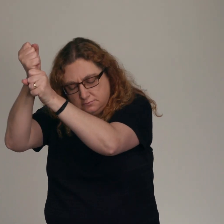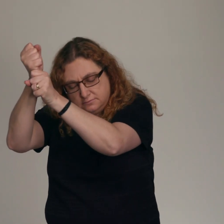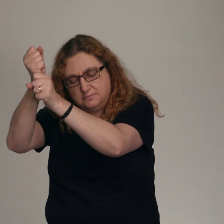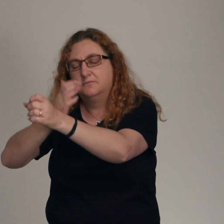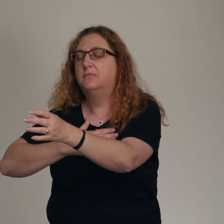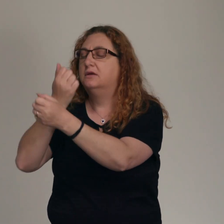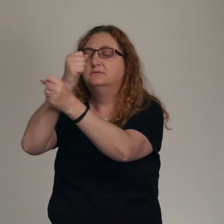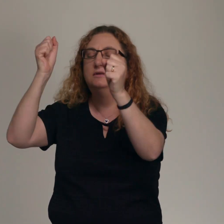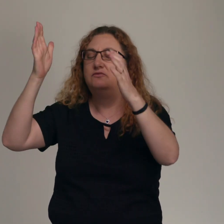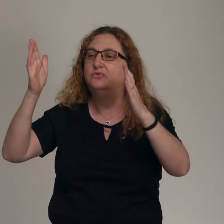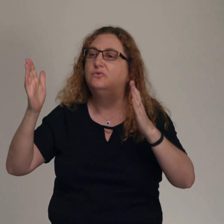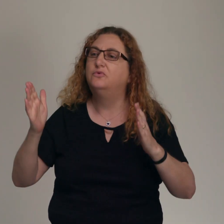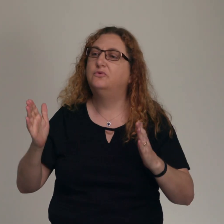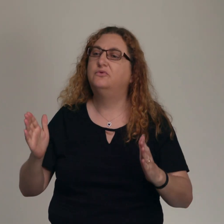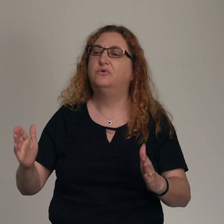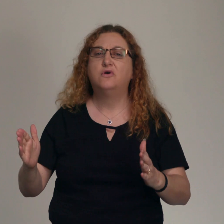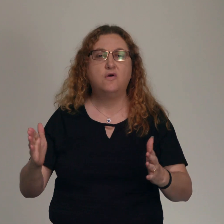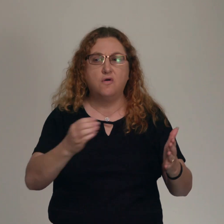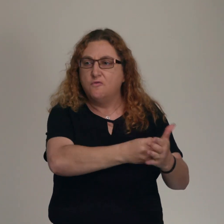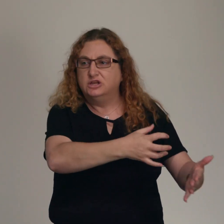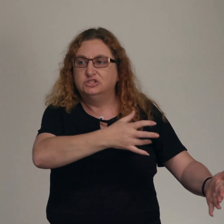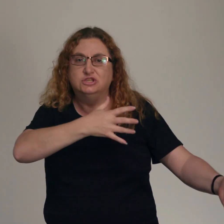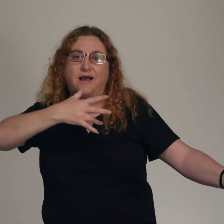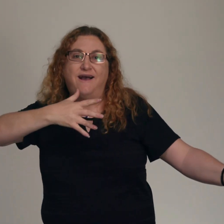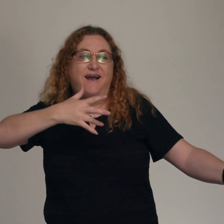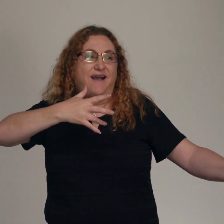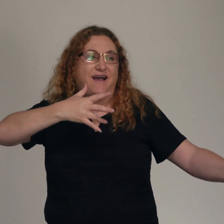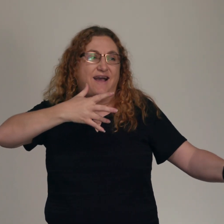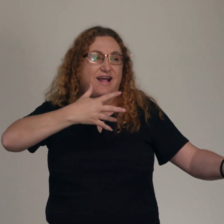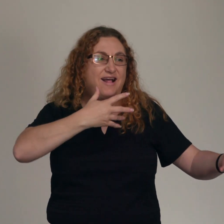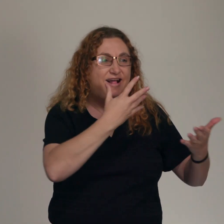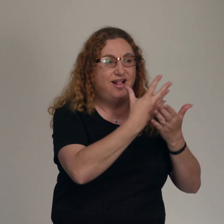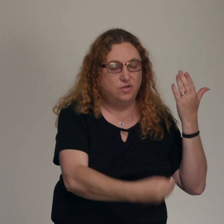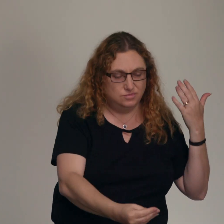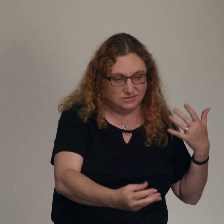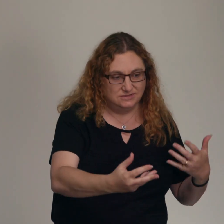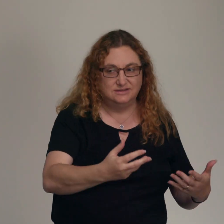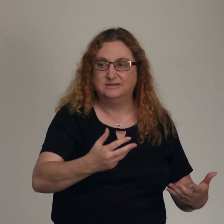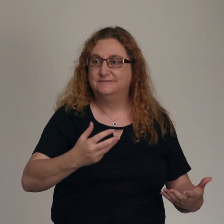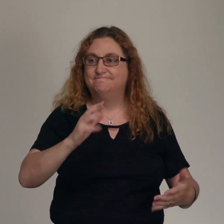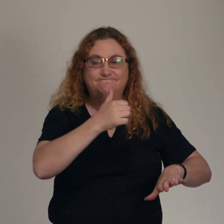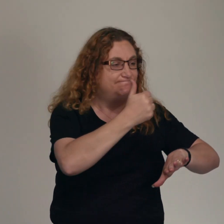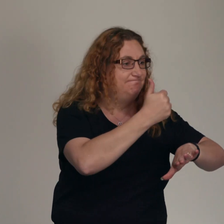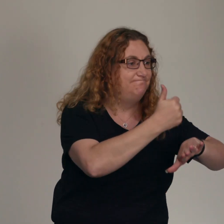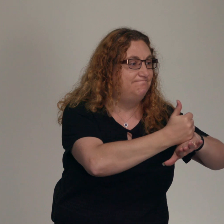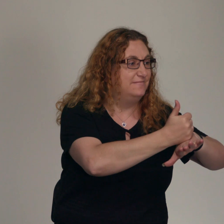Though riches come and riches go Don't set your heart upon